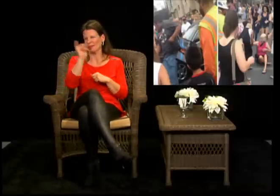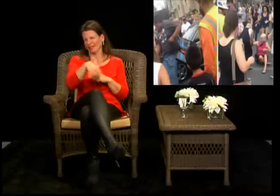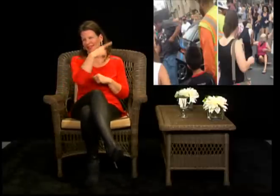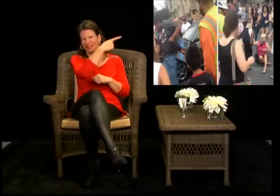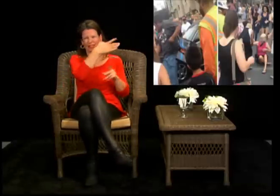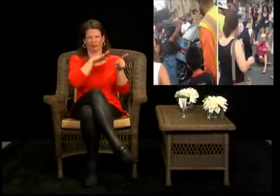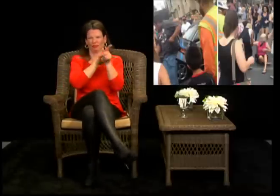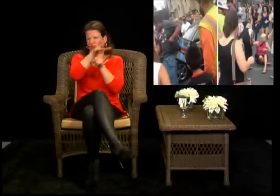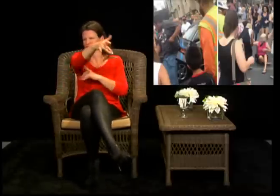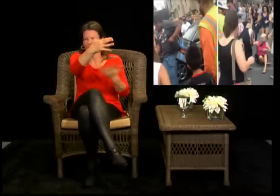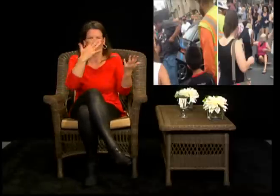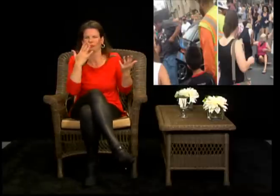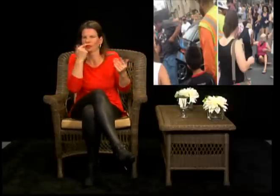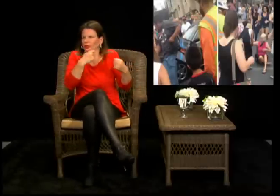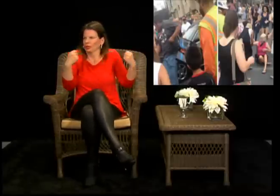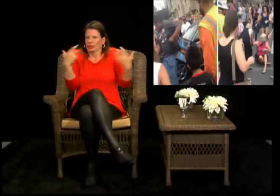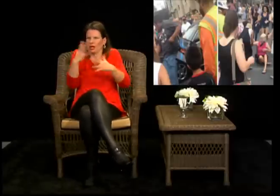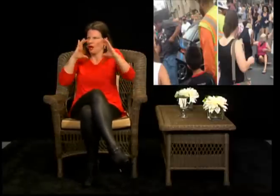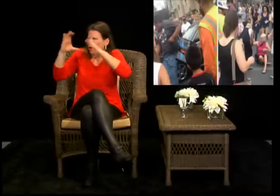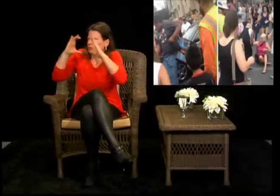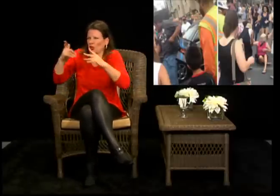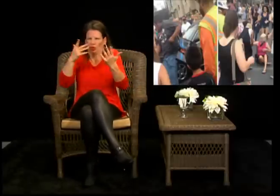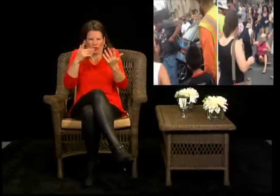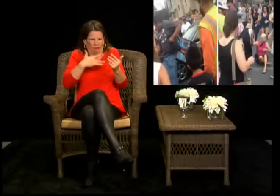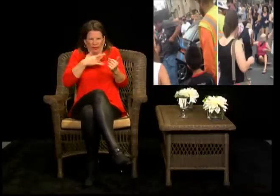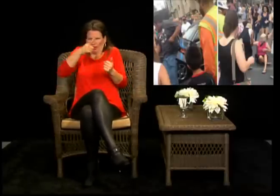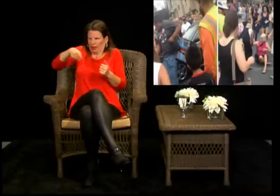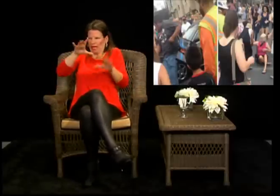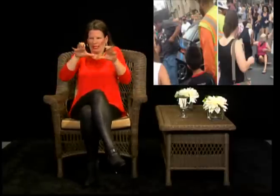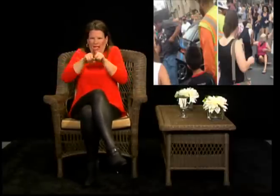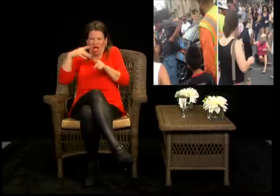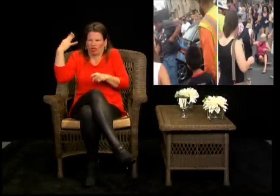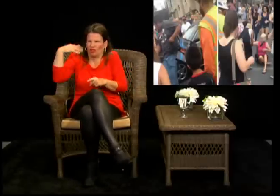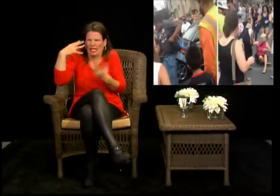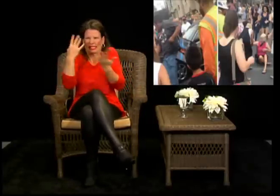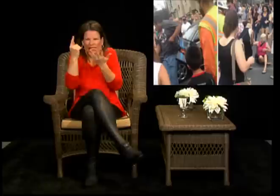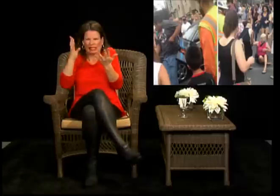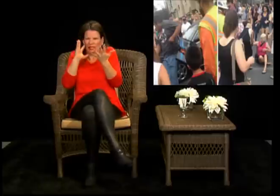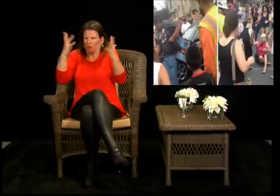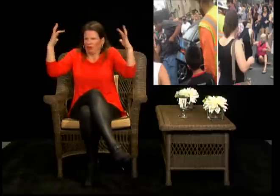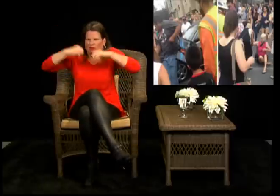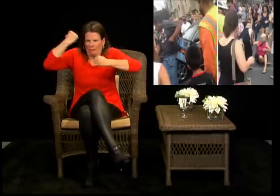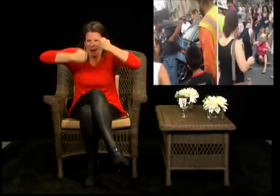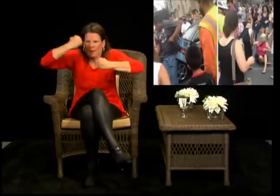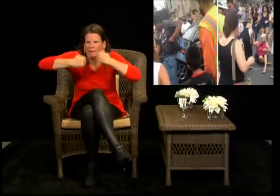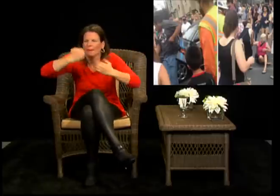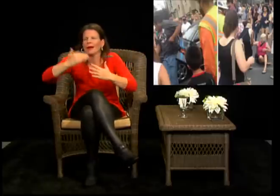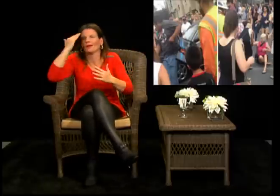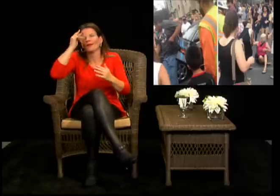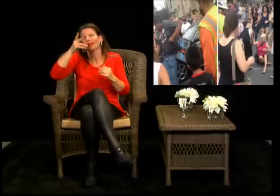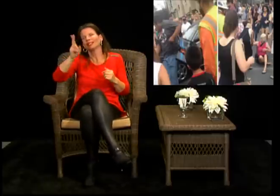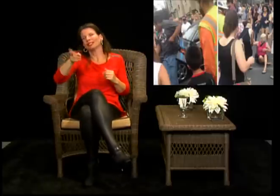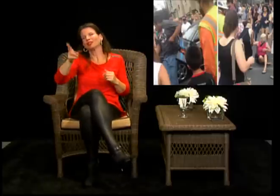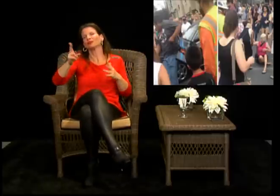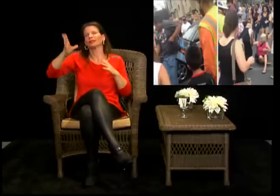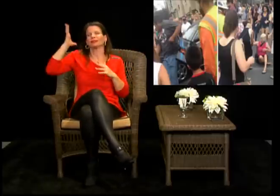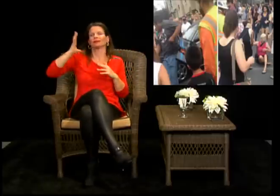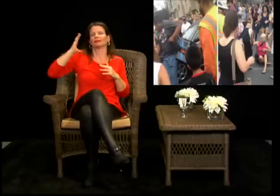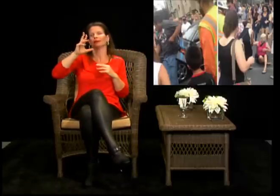happened at the parade. I mean, uh, a lot of people also,